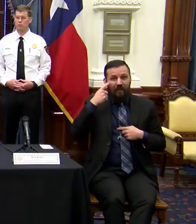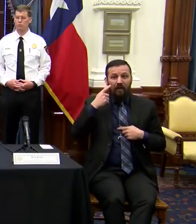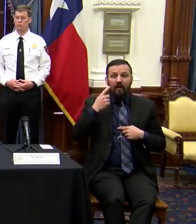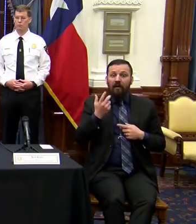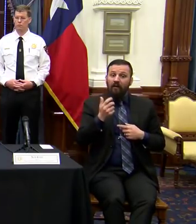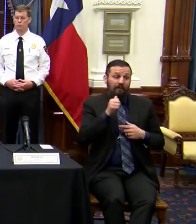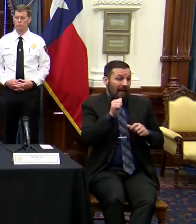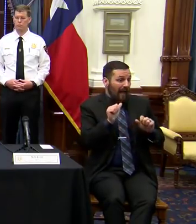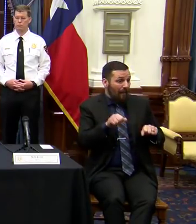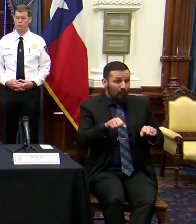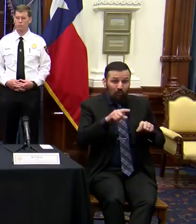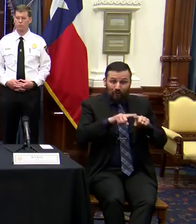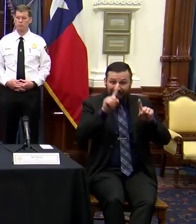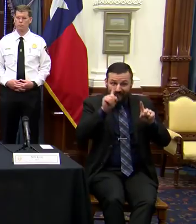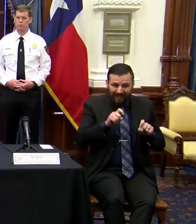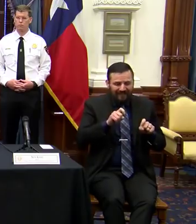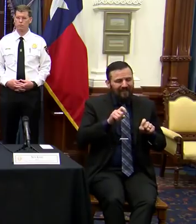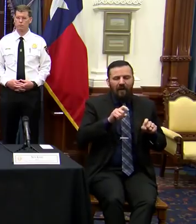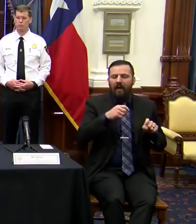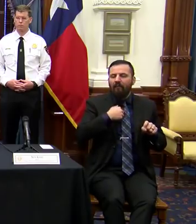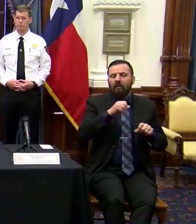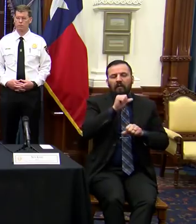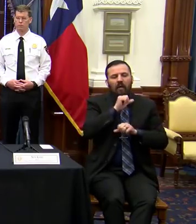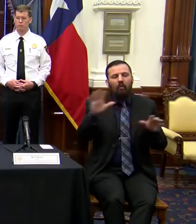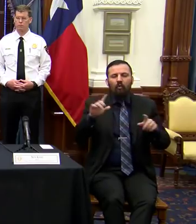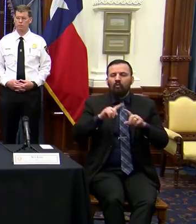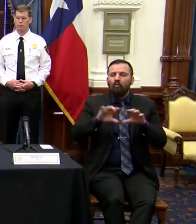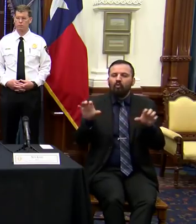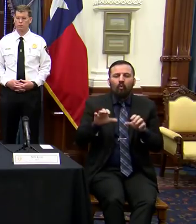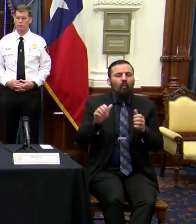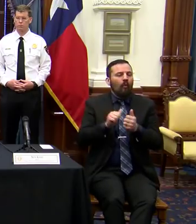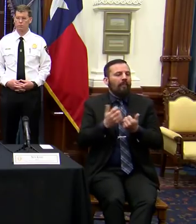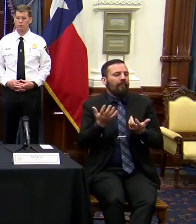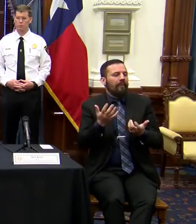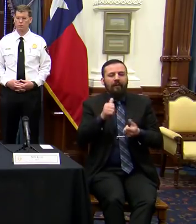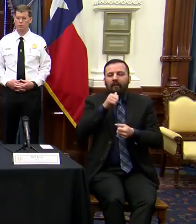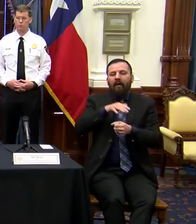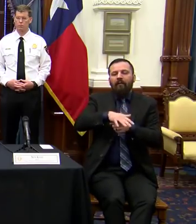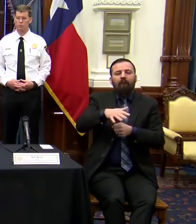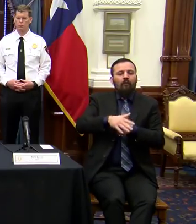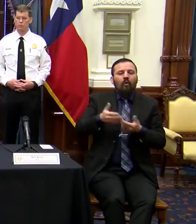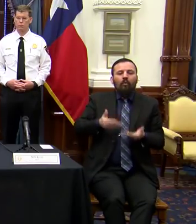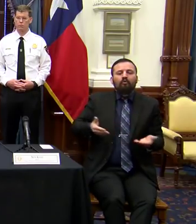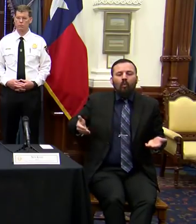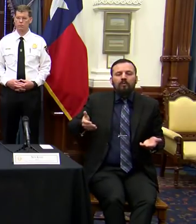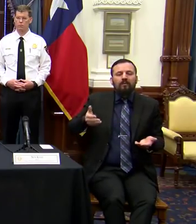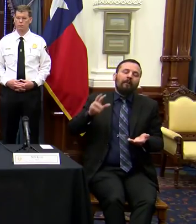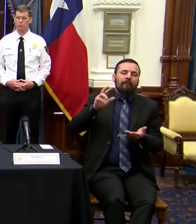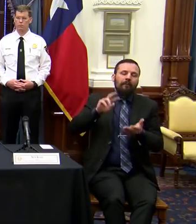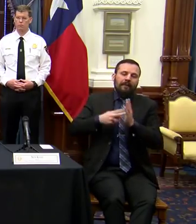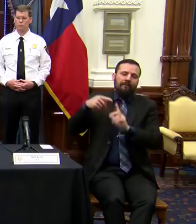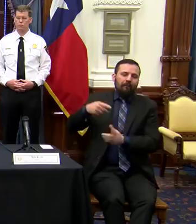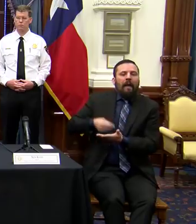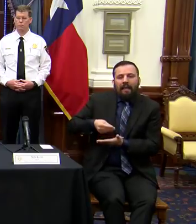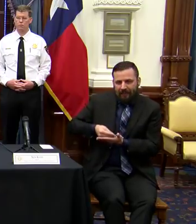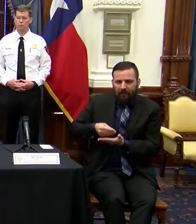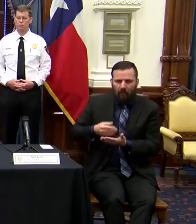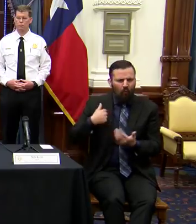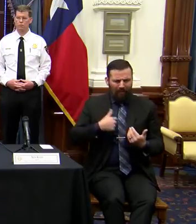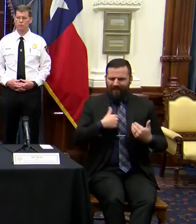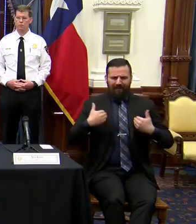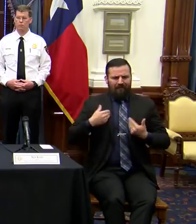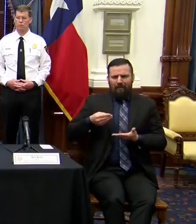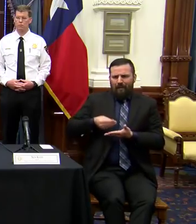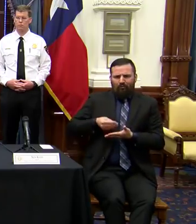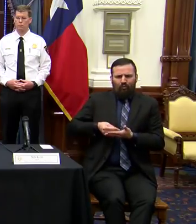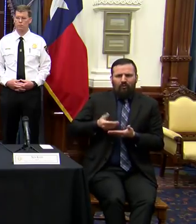test has nothing to do with regard to lack of resources, at least monetary resources. We have all the monetary resources